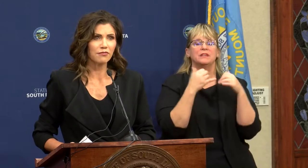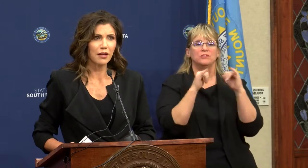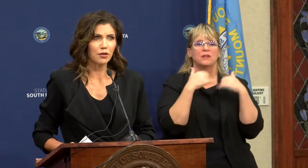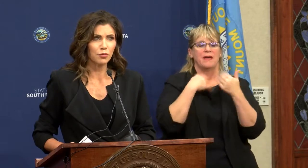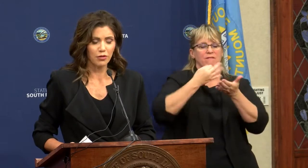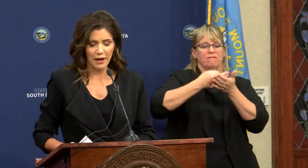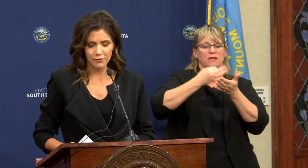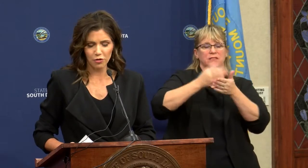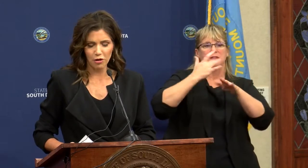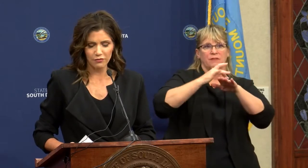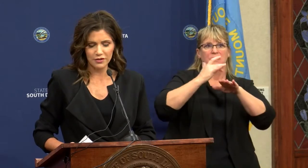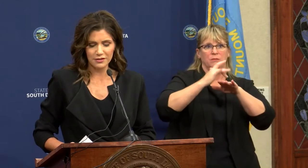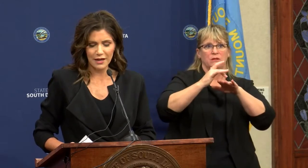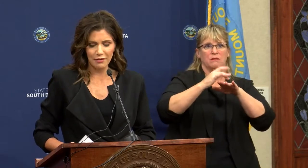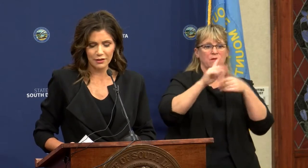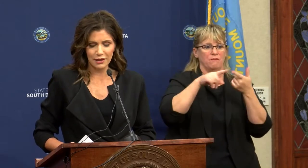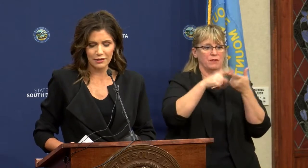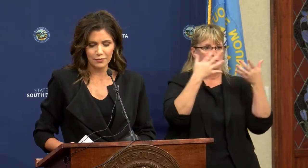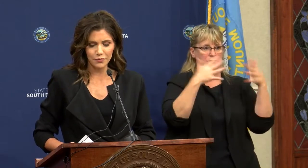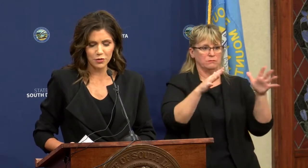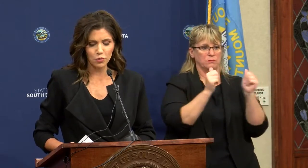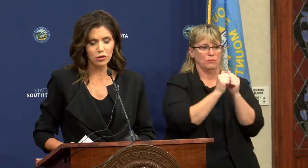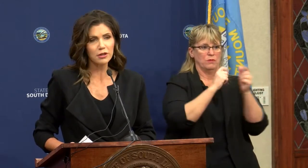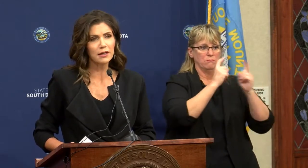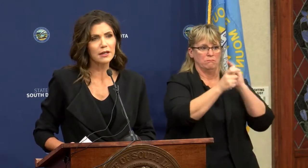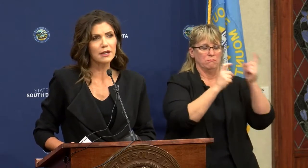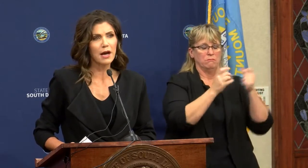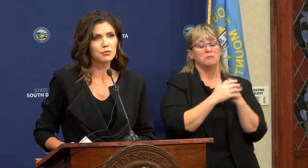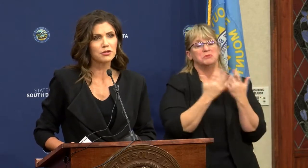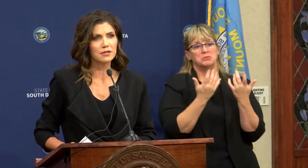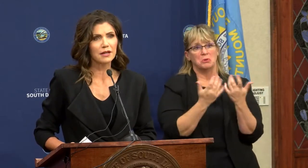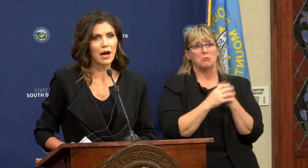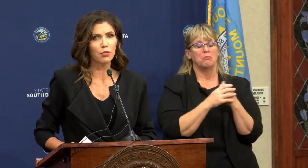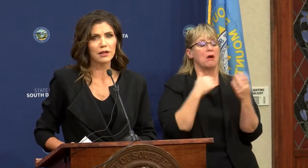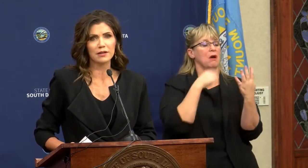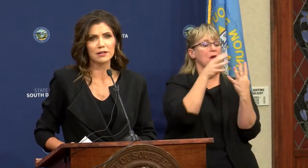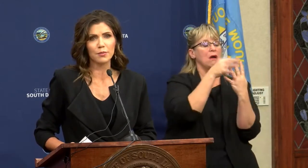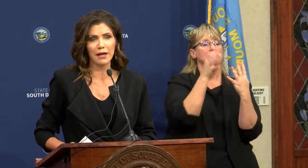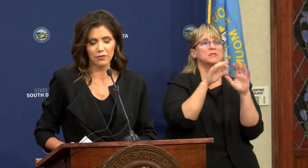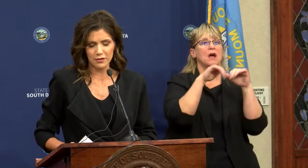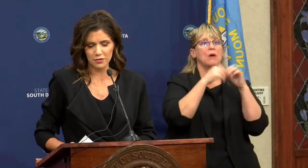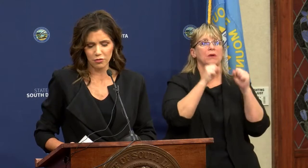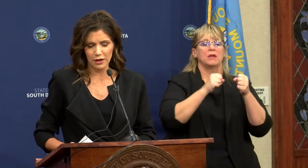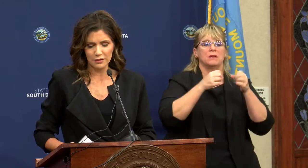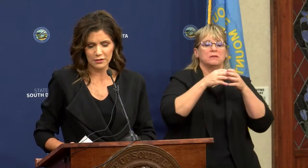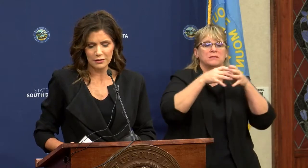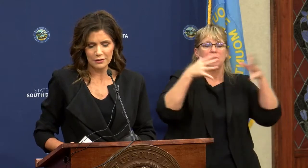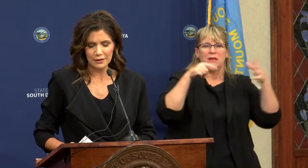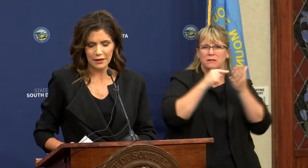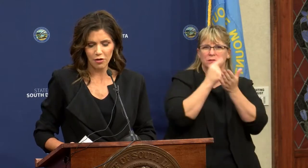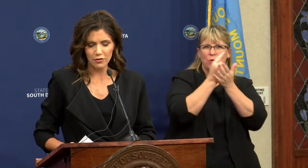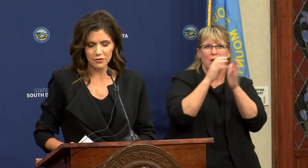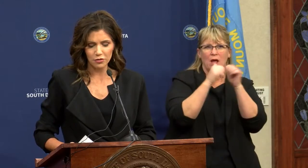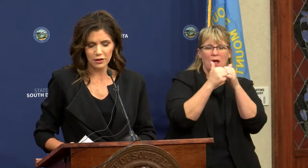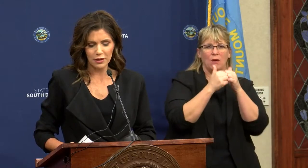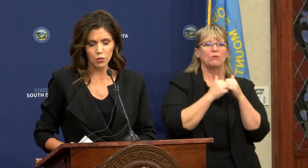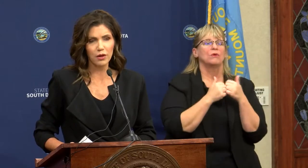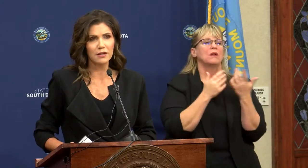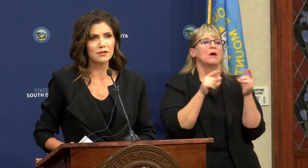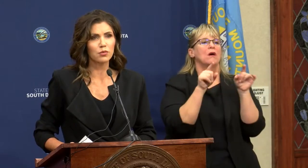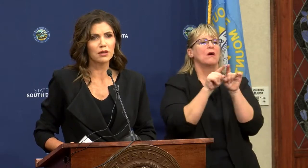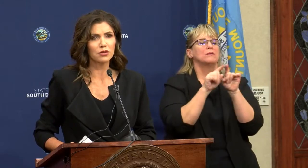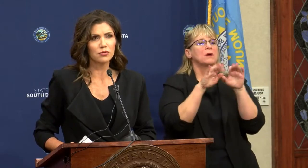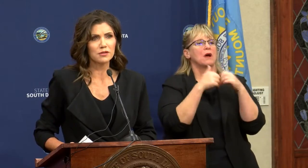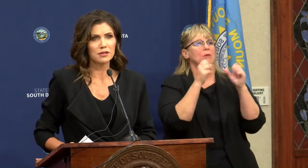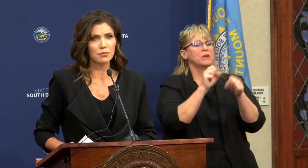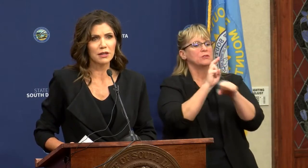be funds available after all of this is allocated. So we're looking at options on how we can expand this grant and also looking at